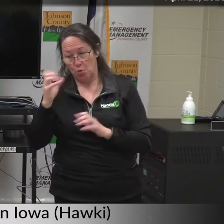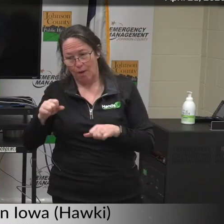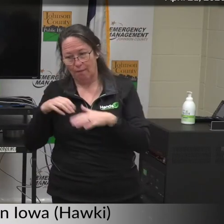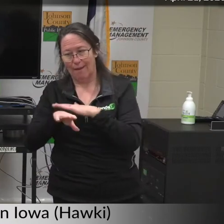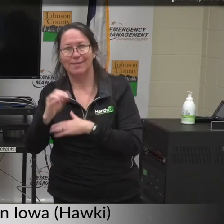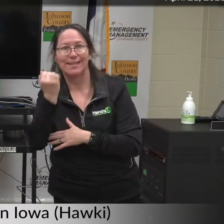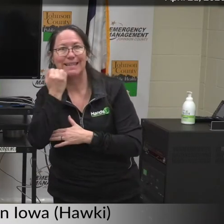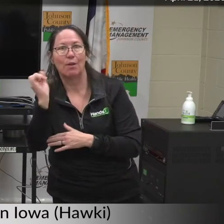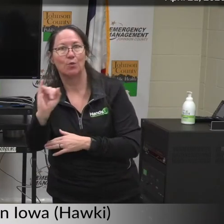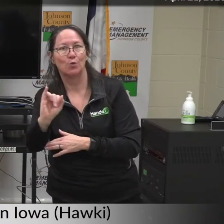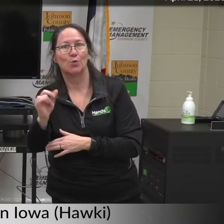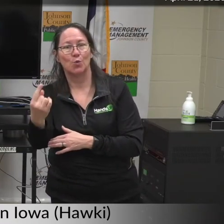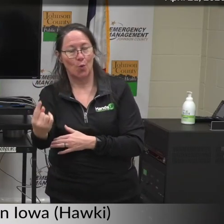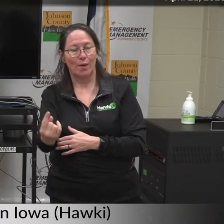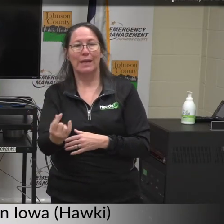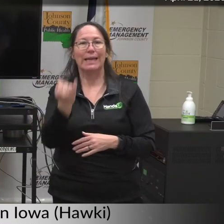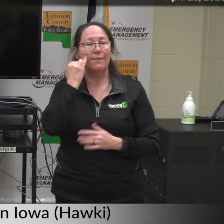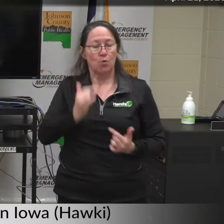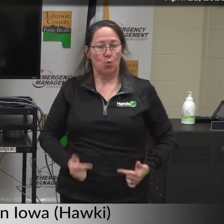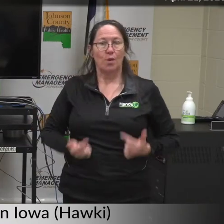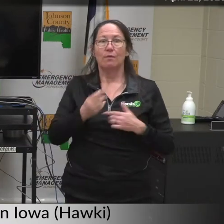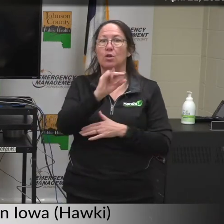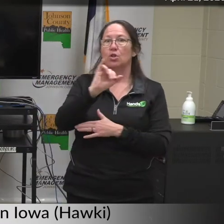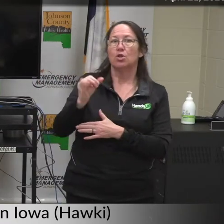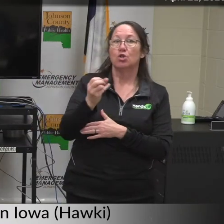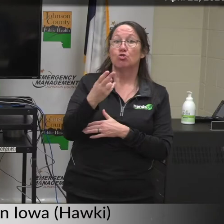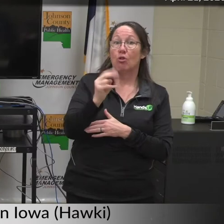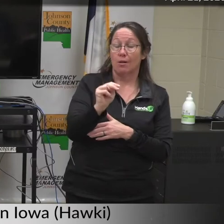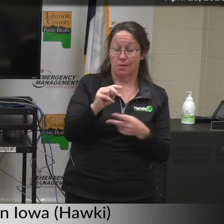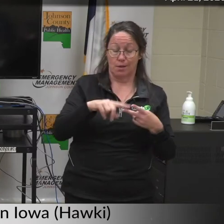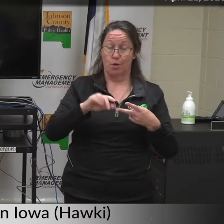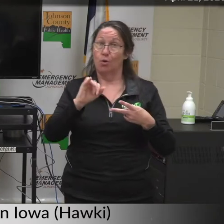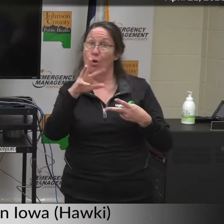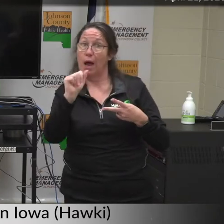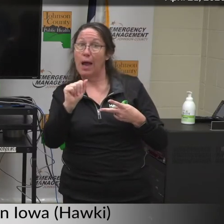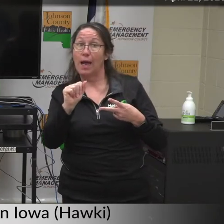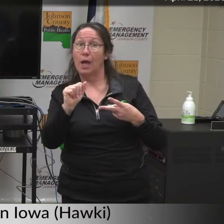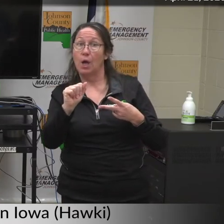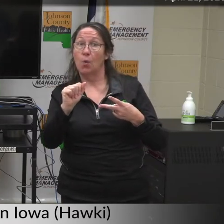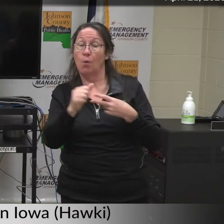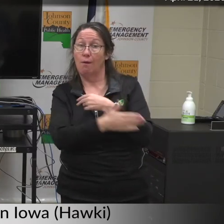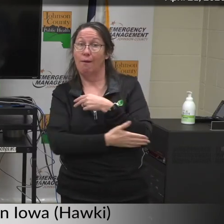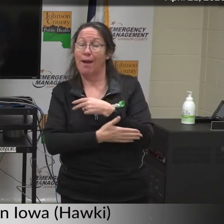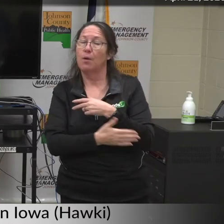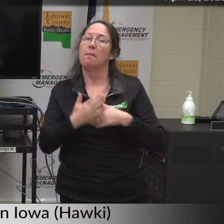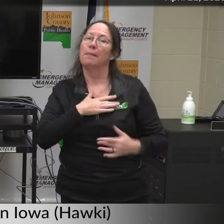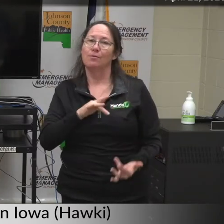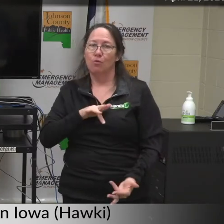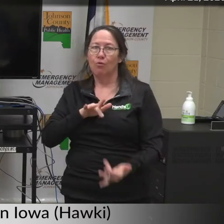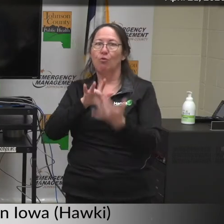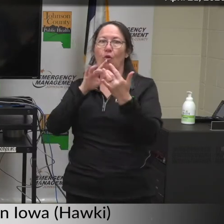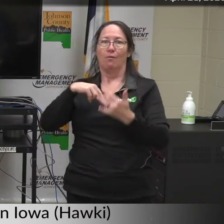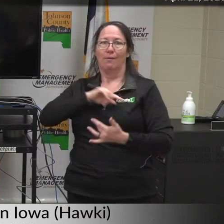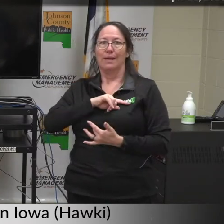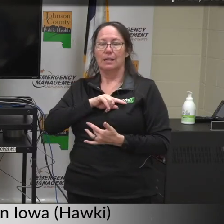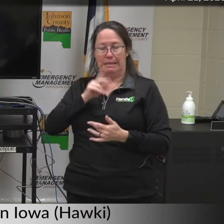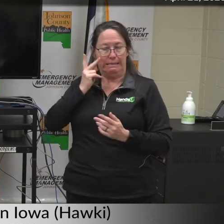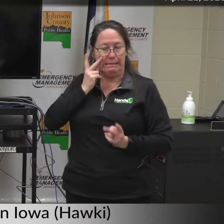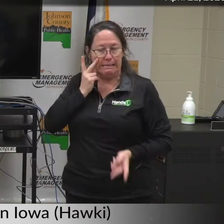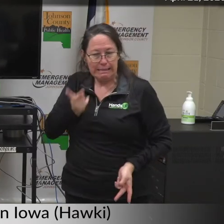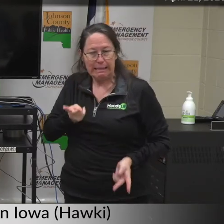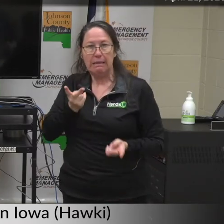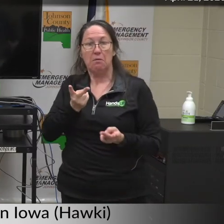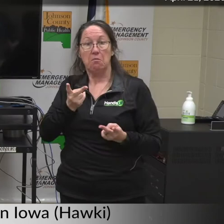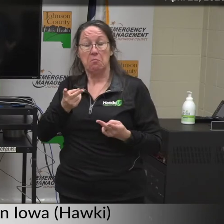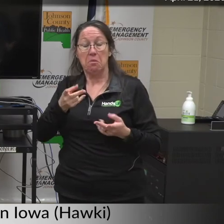live in Johnson or Iowa counties and have children under the age of 21, call us for help in determining if you or your family